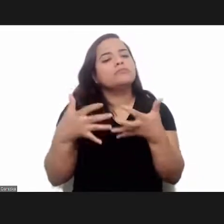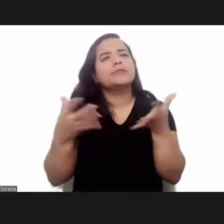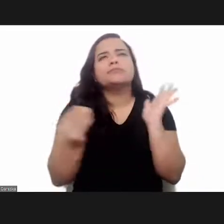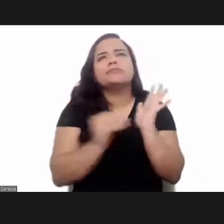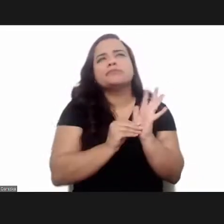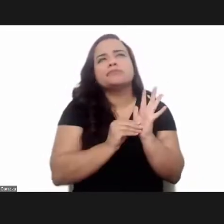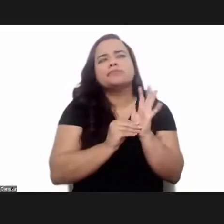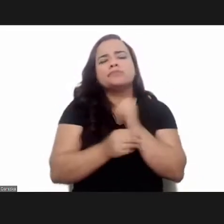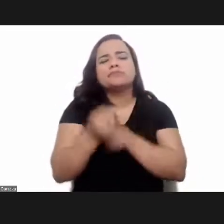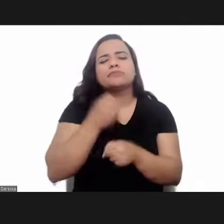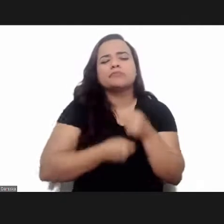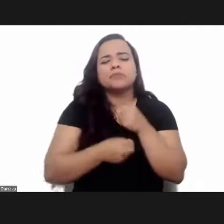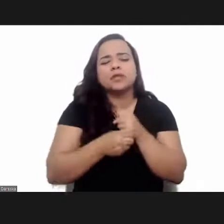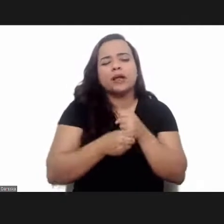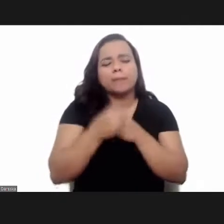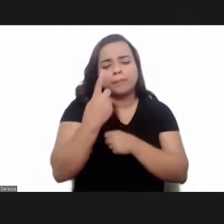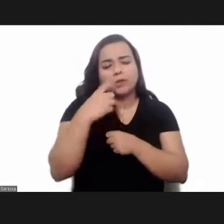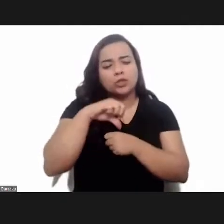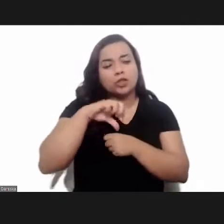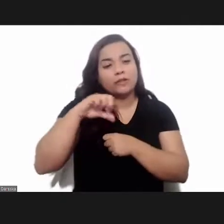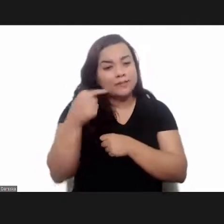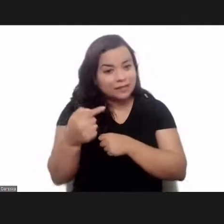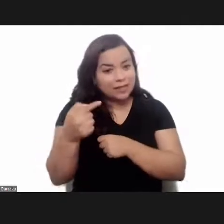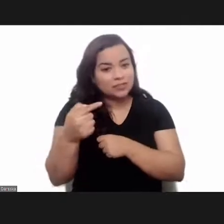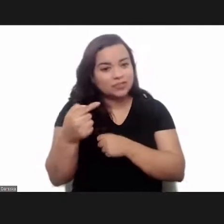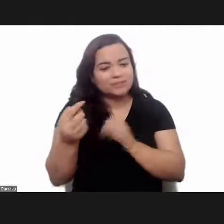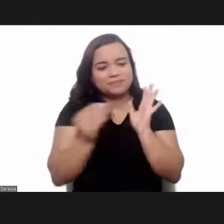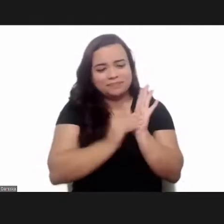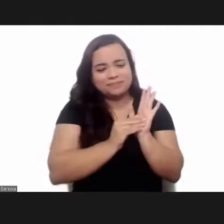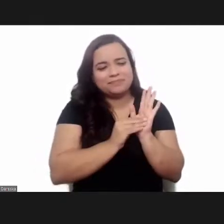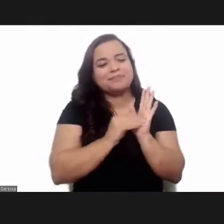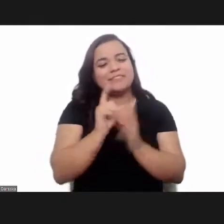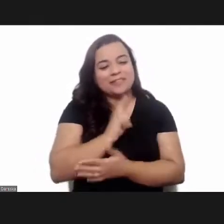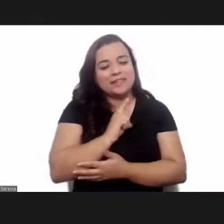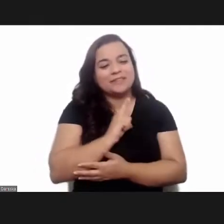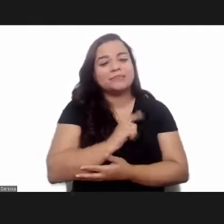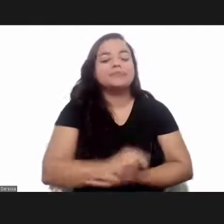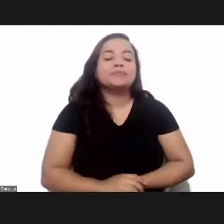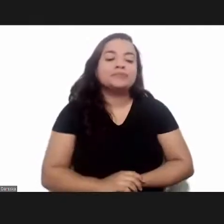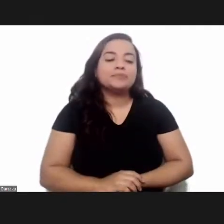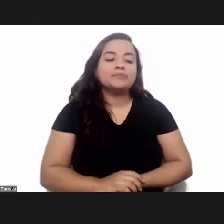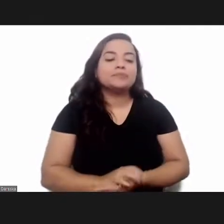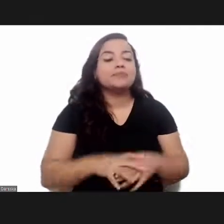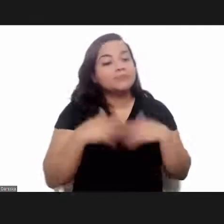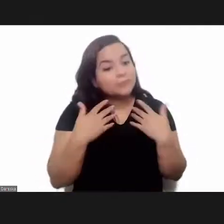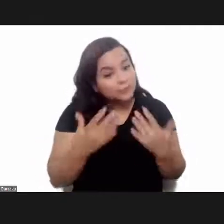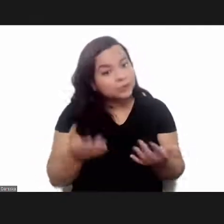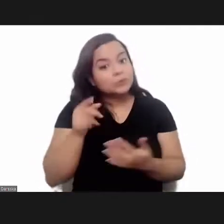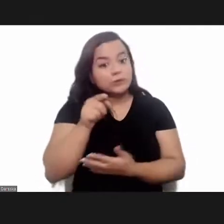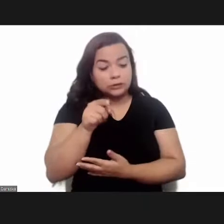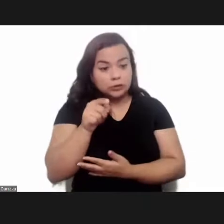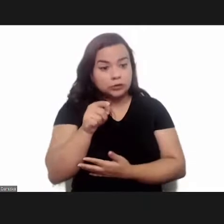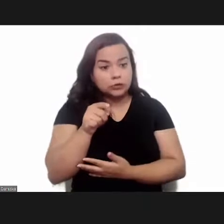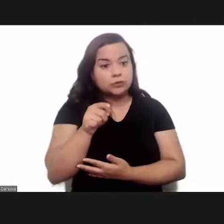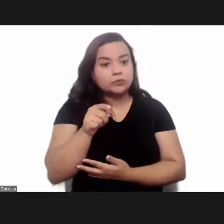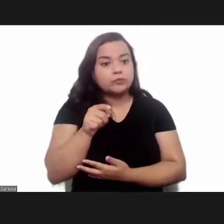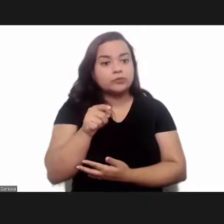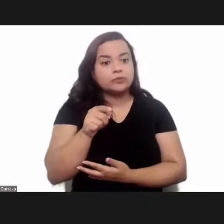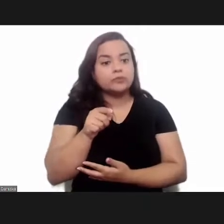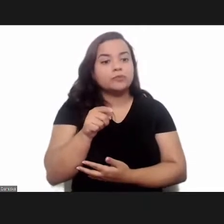published in 1997 in 1997 was when it was published this was another